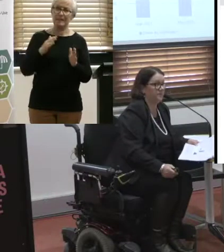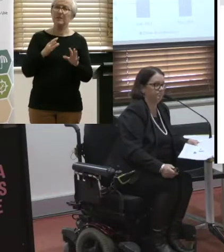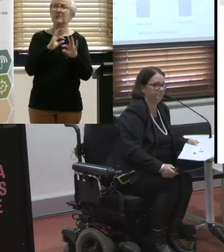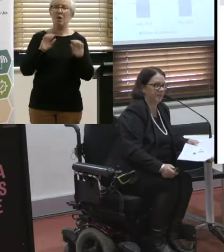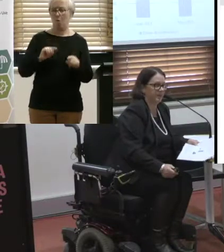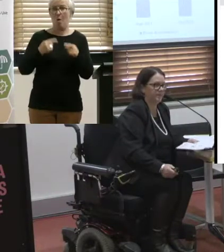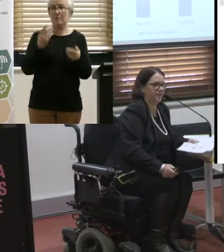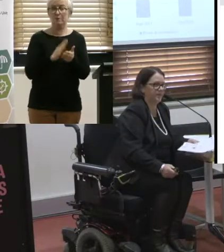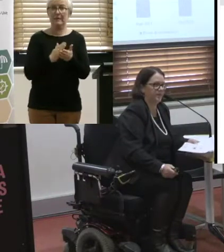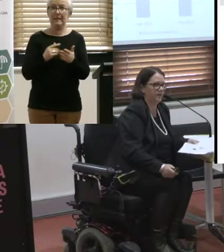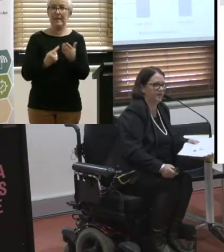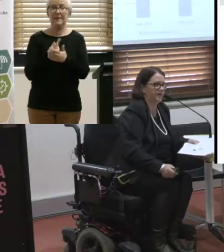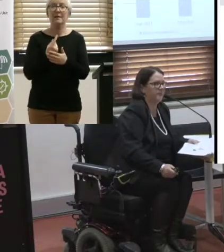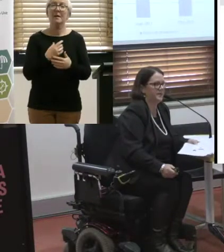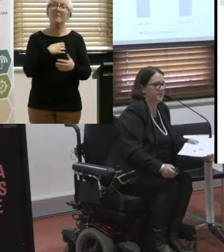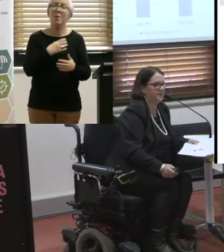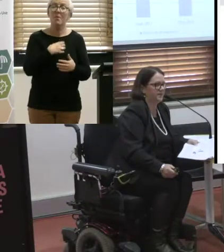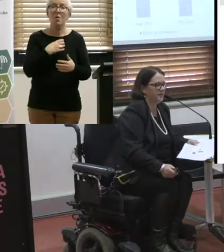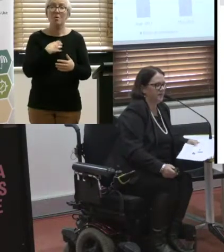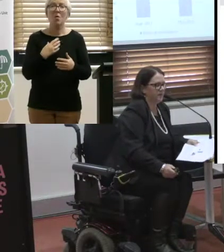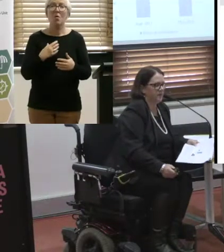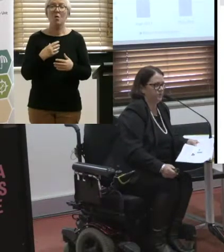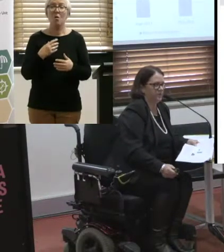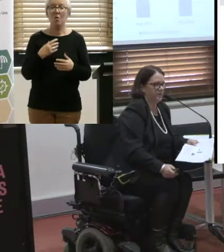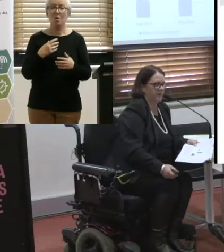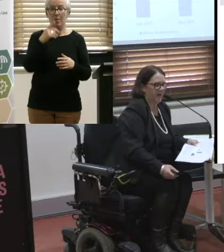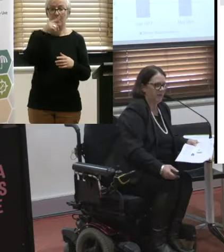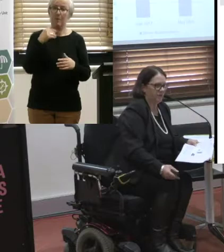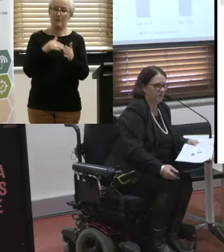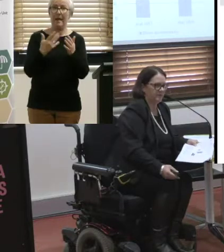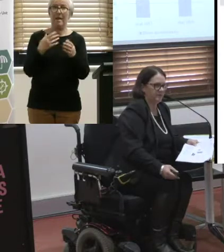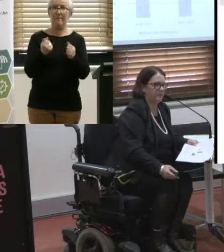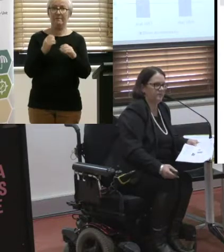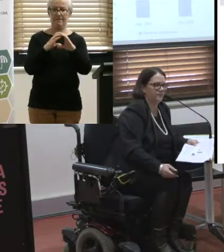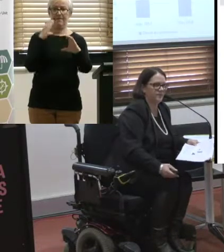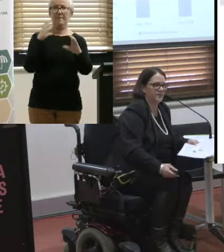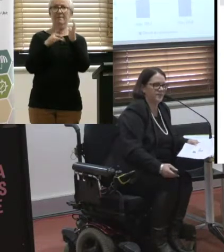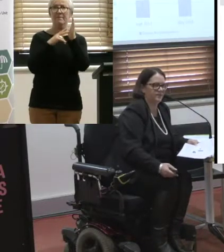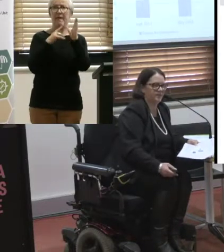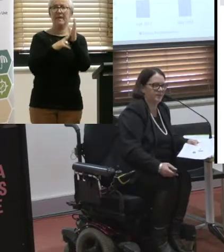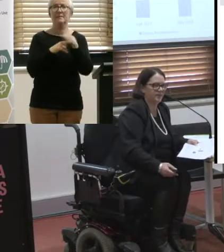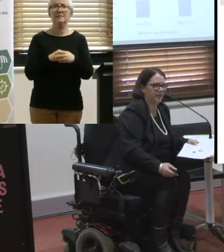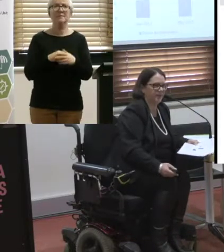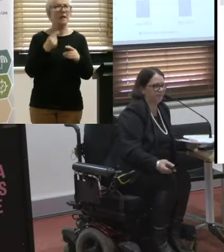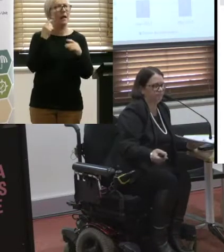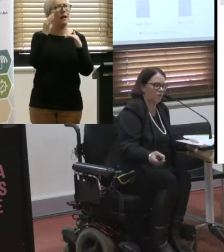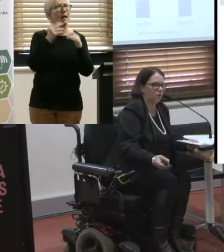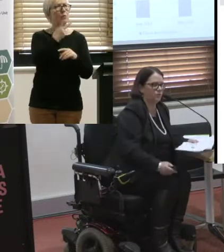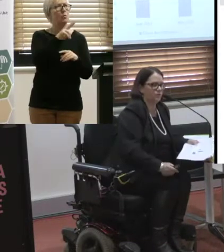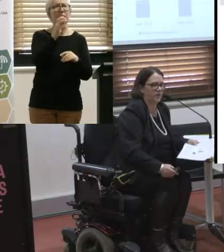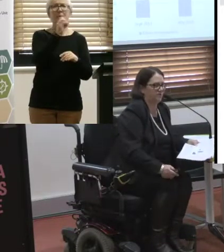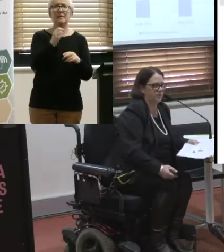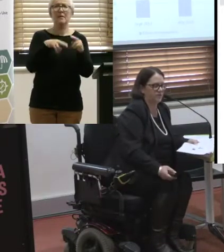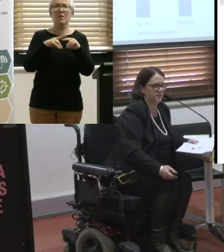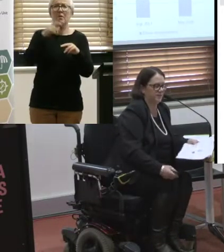the opposite. Yeah, we've seen an uptake. Because if we think about it, 20% of us have a disability. Not